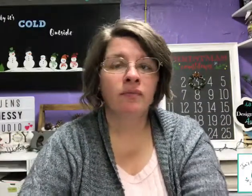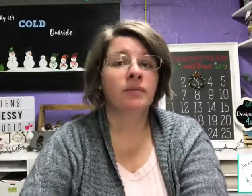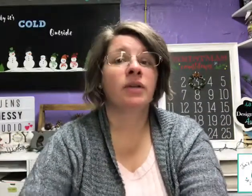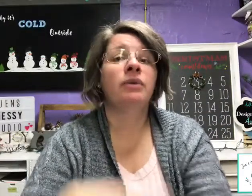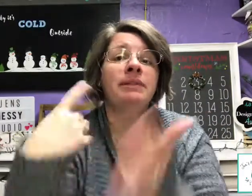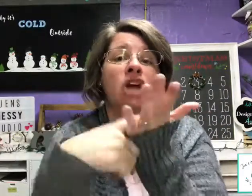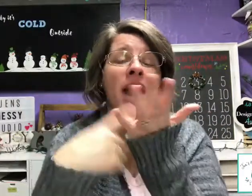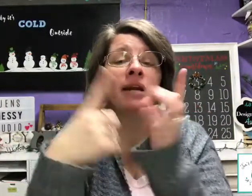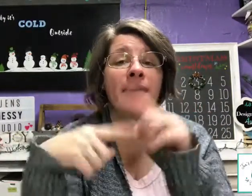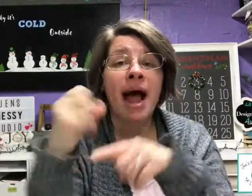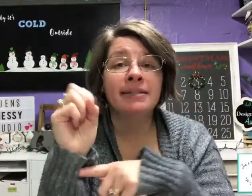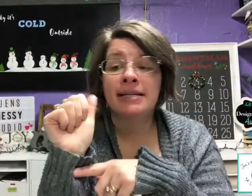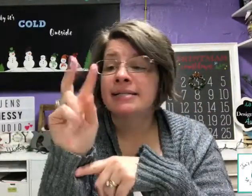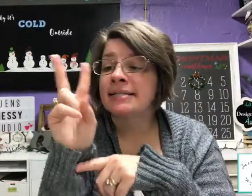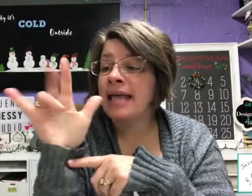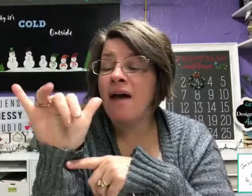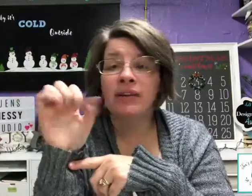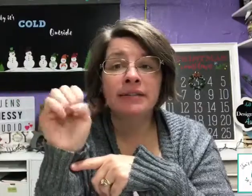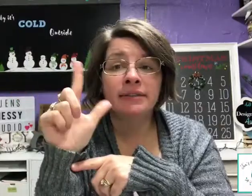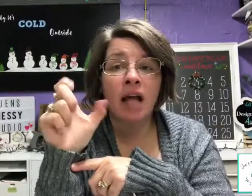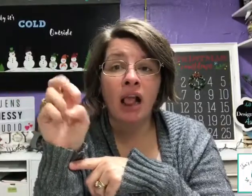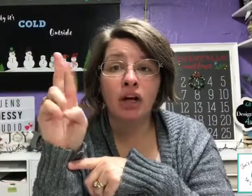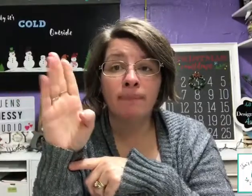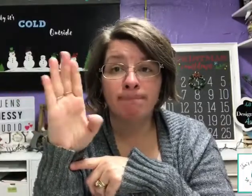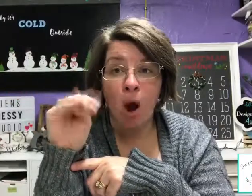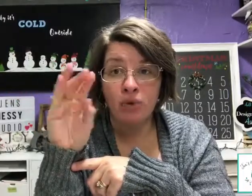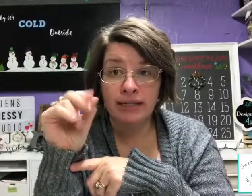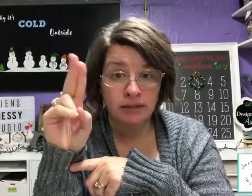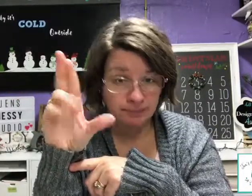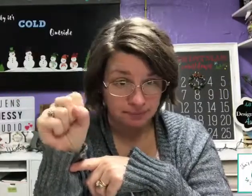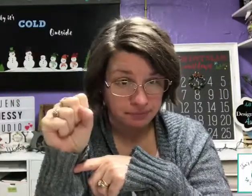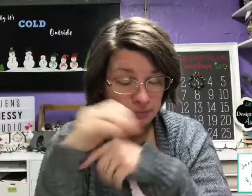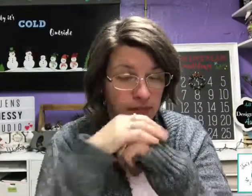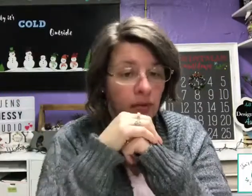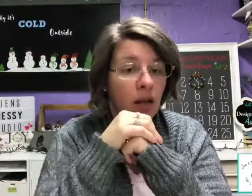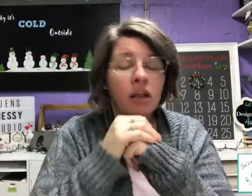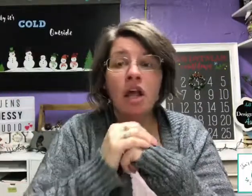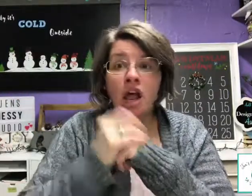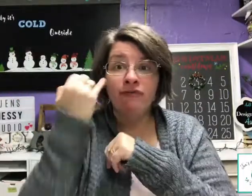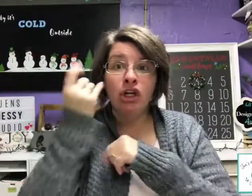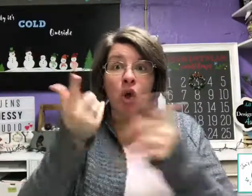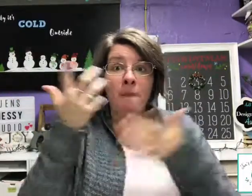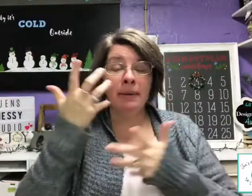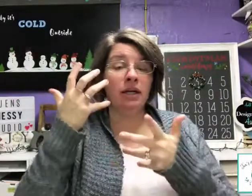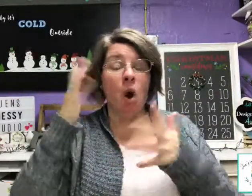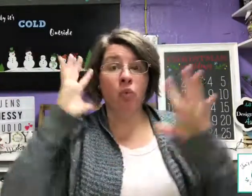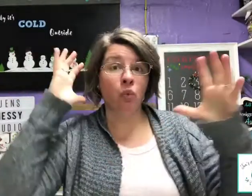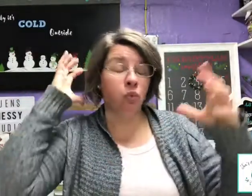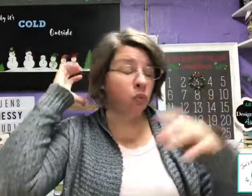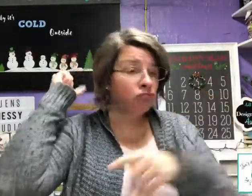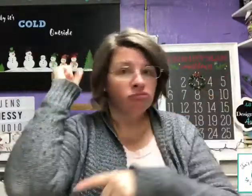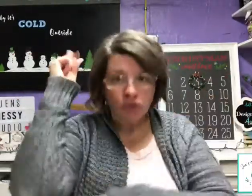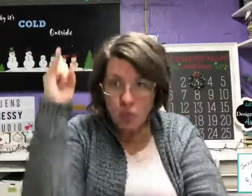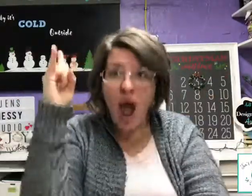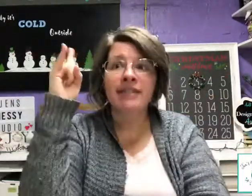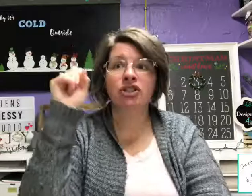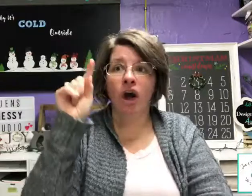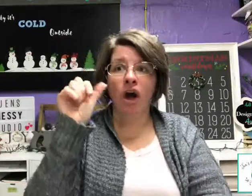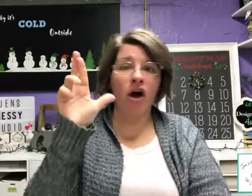We'll be talking about Stabby and Tyler Bowie. If you're going to bring your Y-Star,